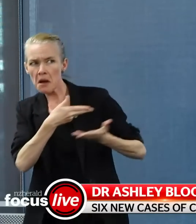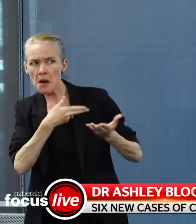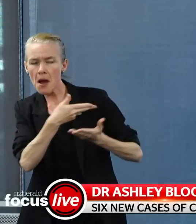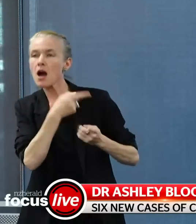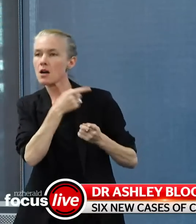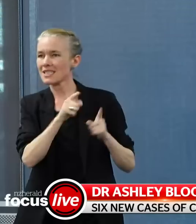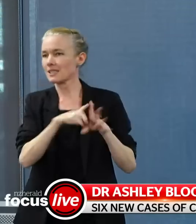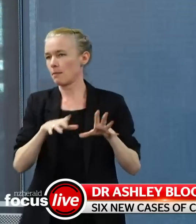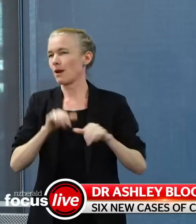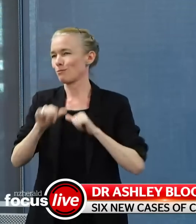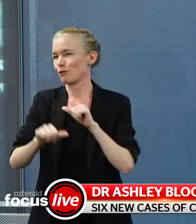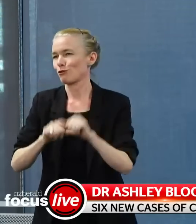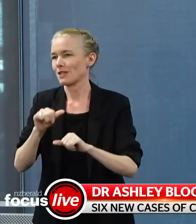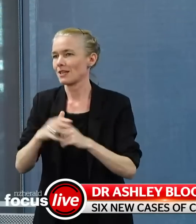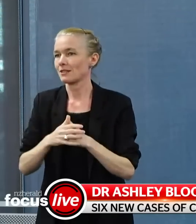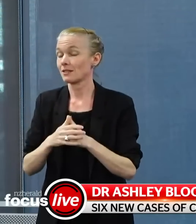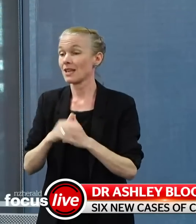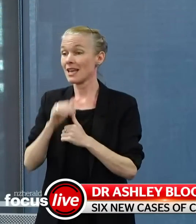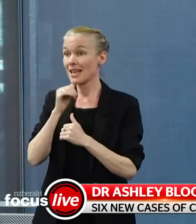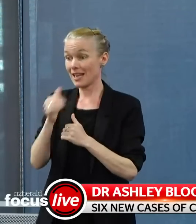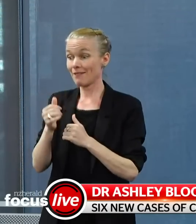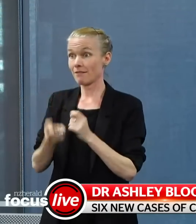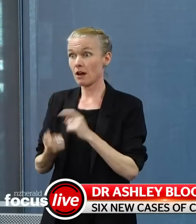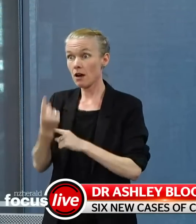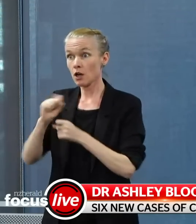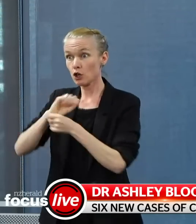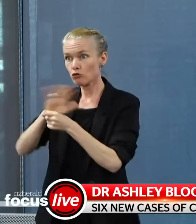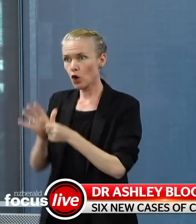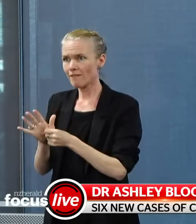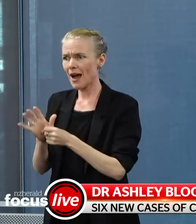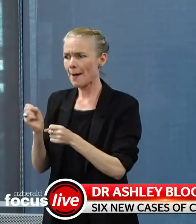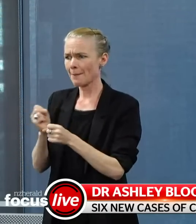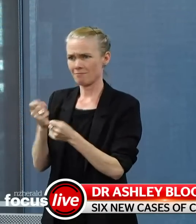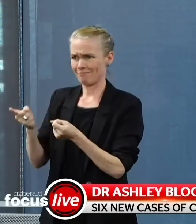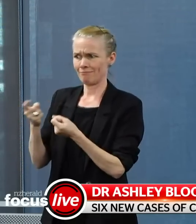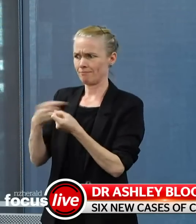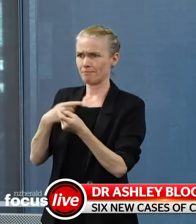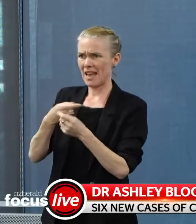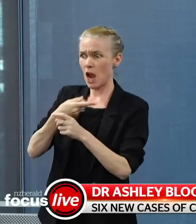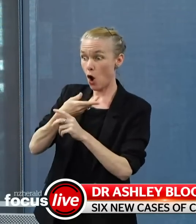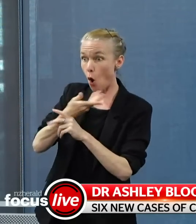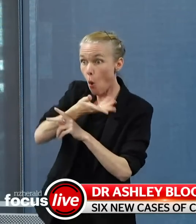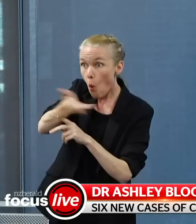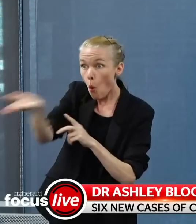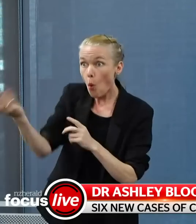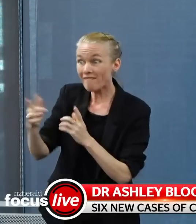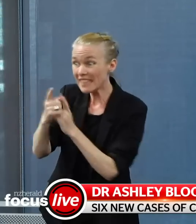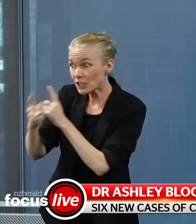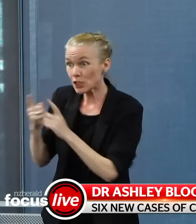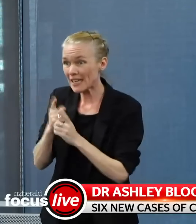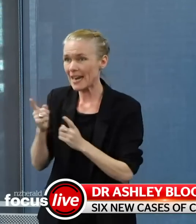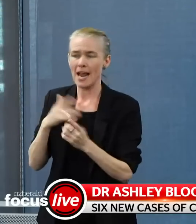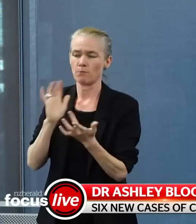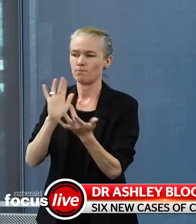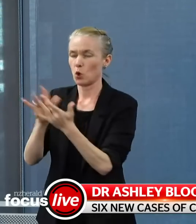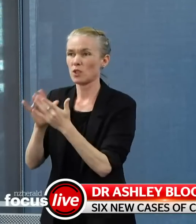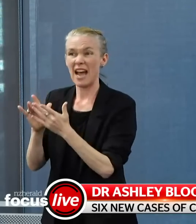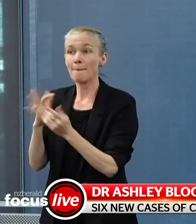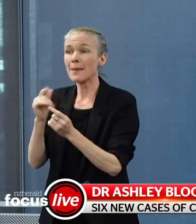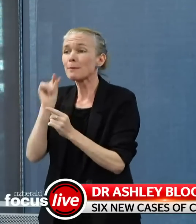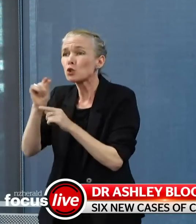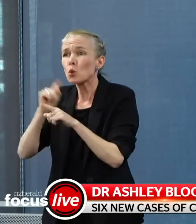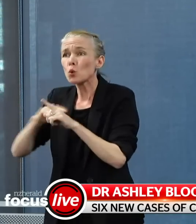these cases, when these cases do come up to do very wide testing, including of casual contacts, and we've been doing that and will continue to do that. And secondly,